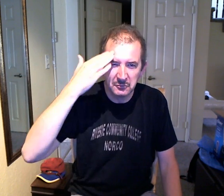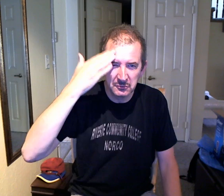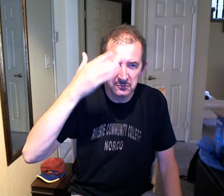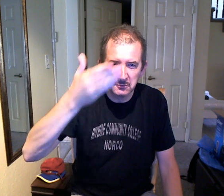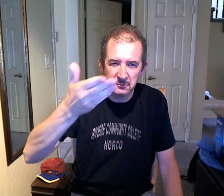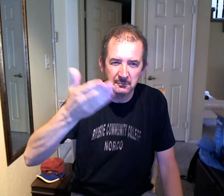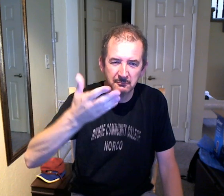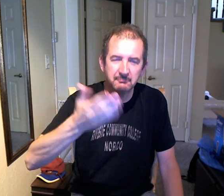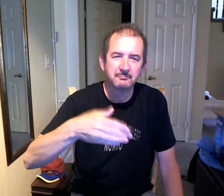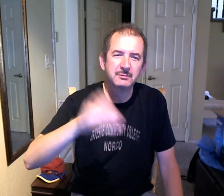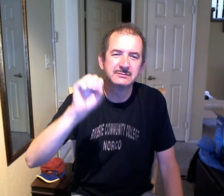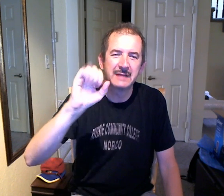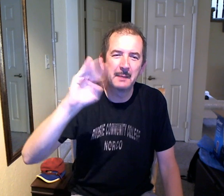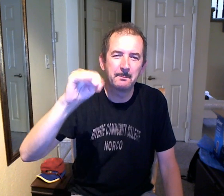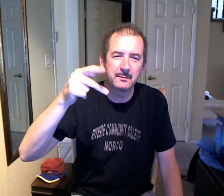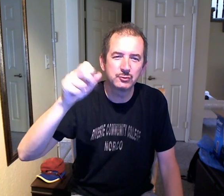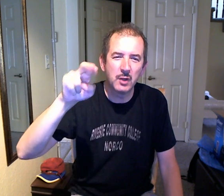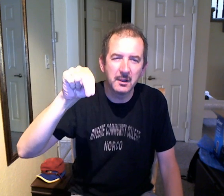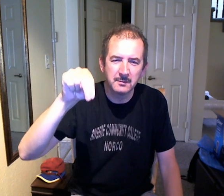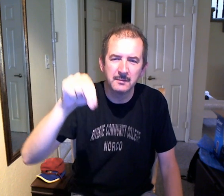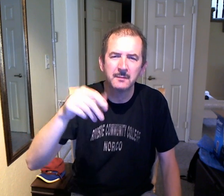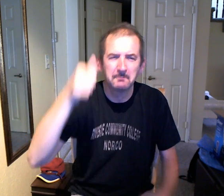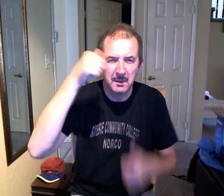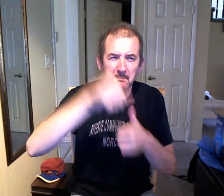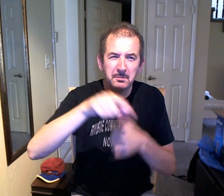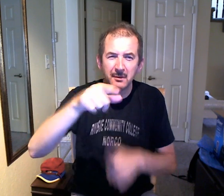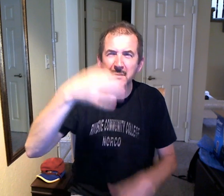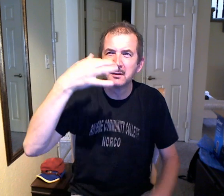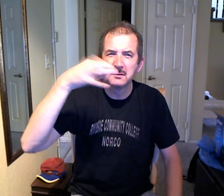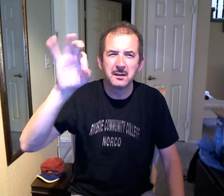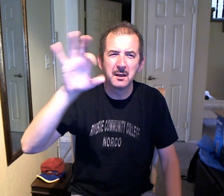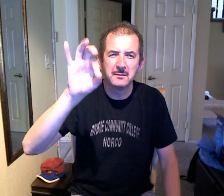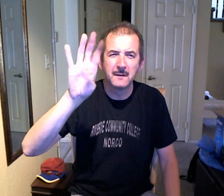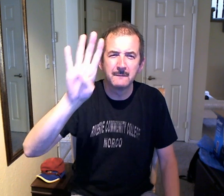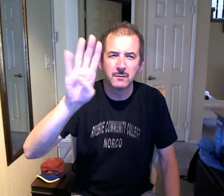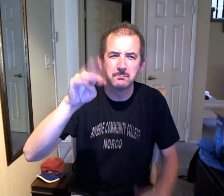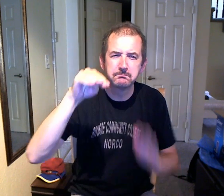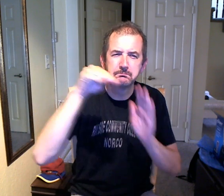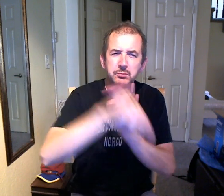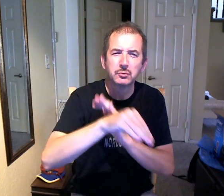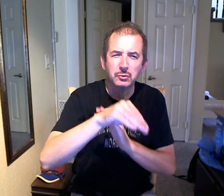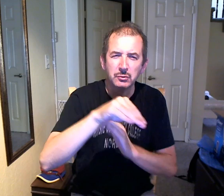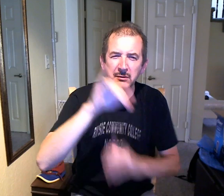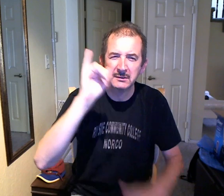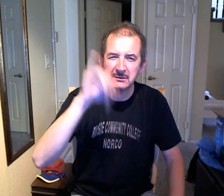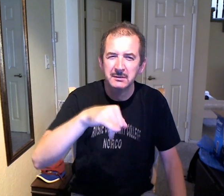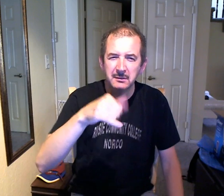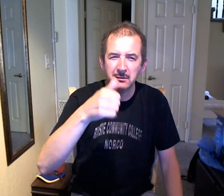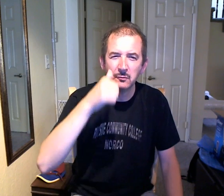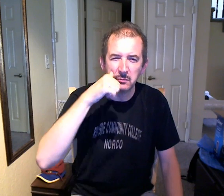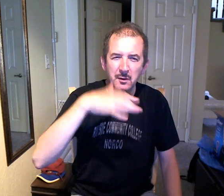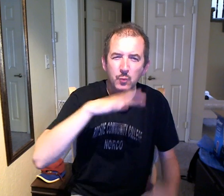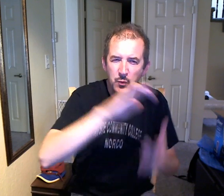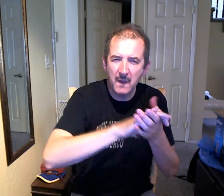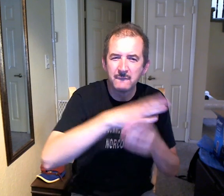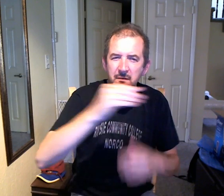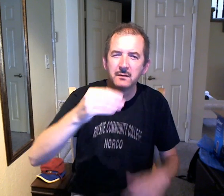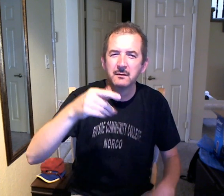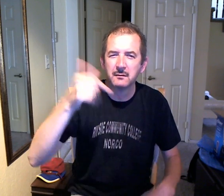a rather quirky guy, maybe, from New York, named Jerry Coopersmith, but I am getting ahead of myself. It started up